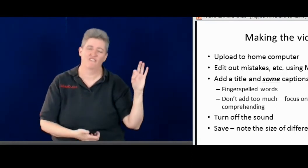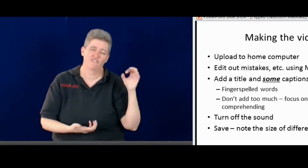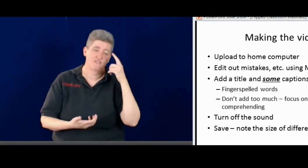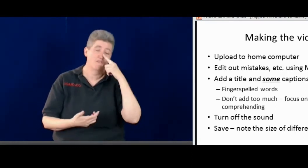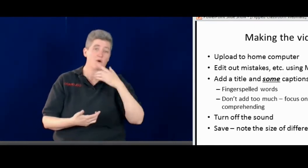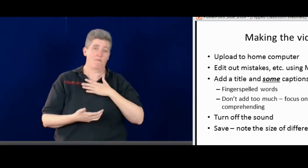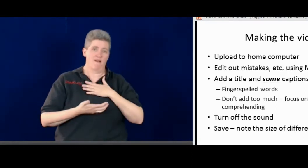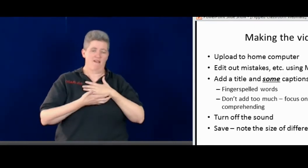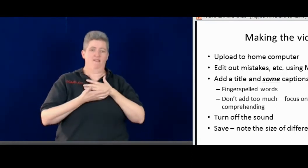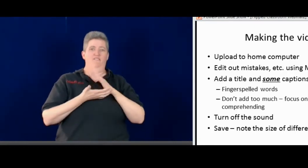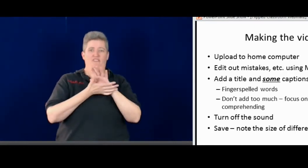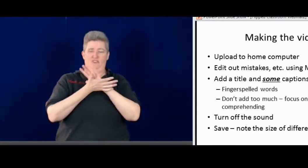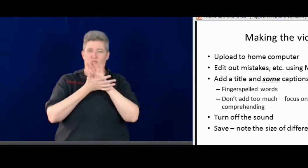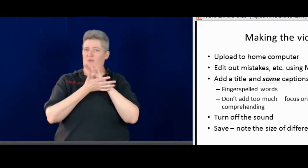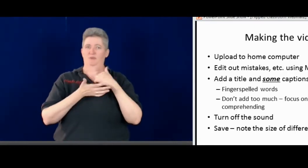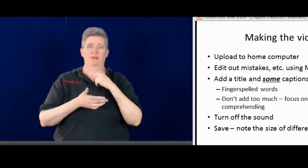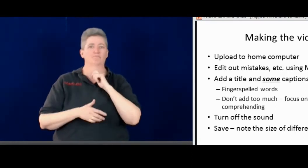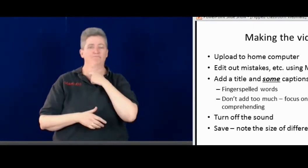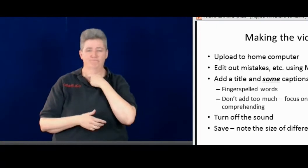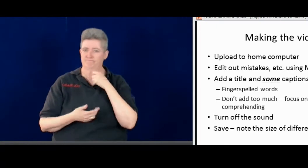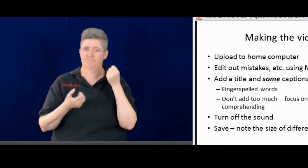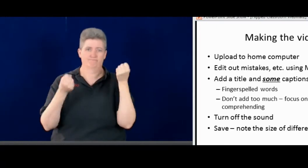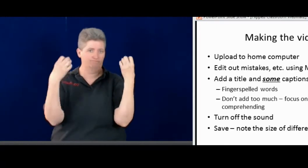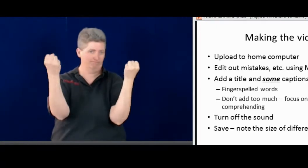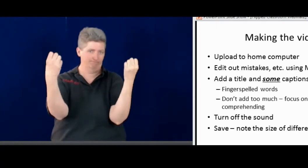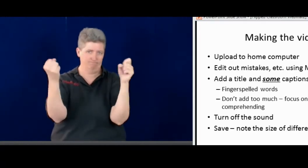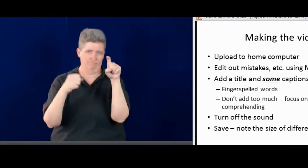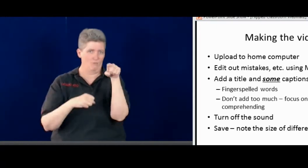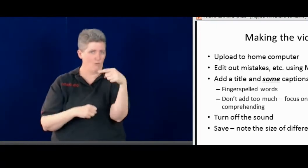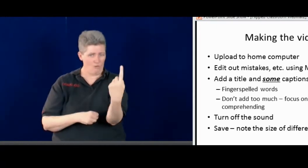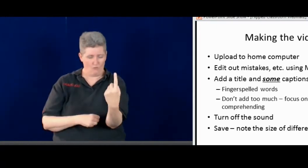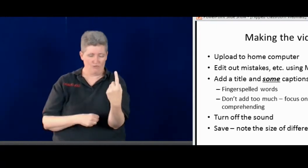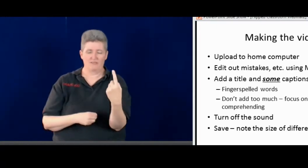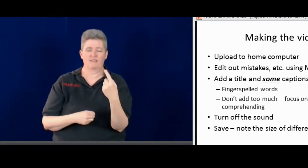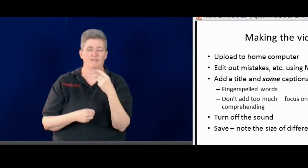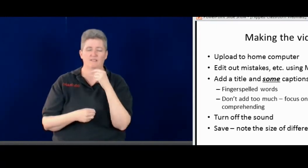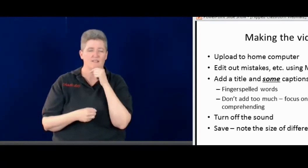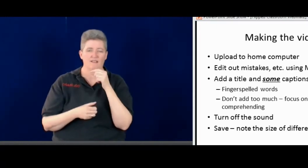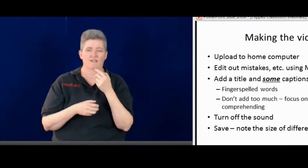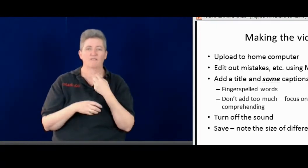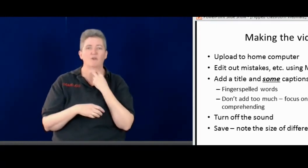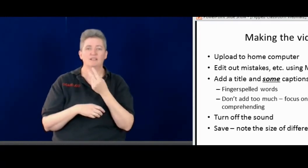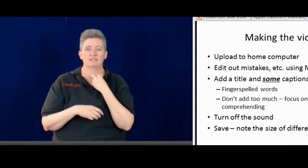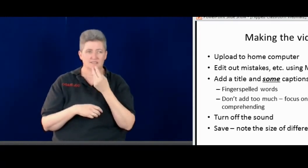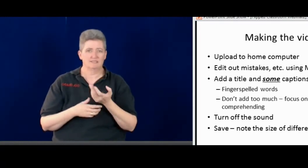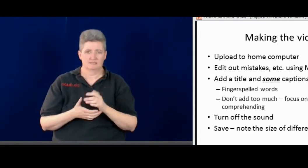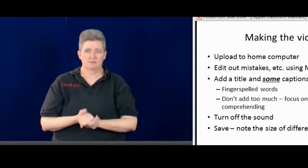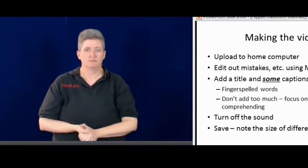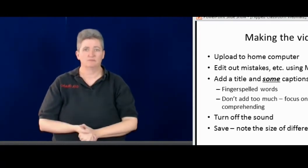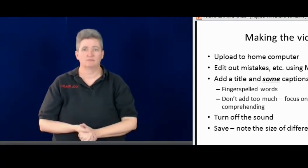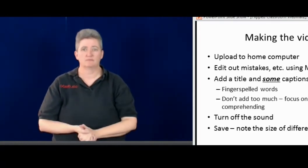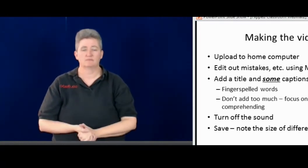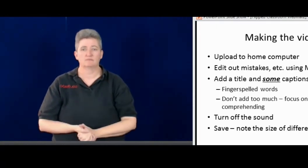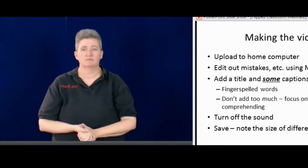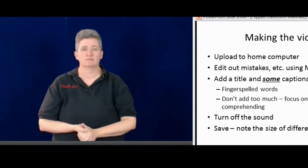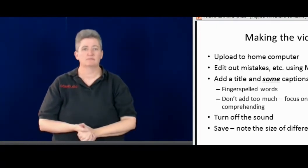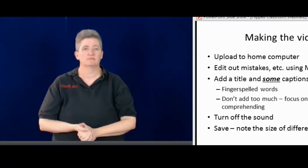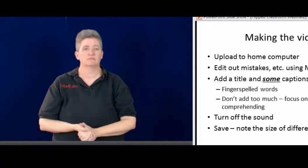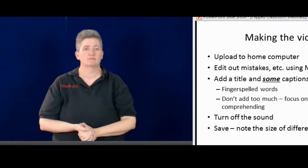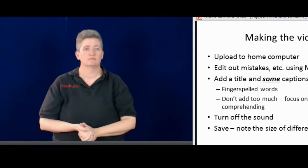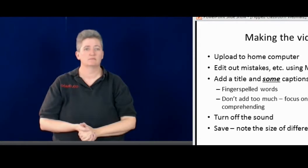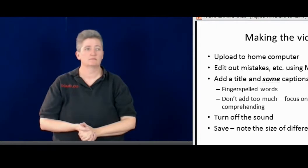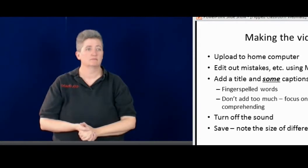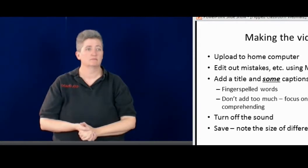in Movie Maker there is an option to turn the sound off. So you don't have that. And I only sign my voice is off. I don't use any voice.